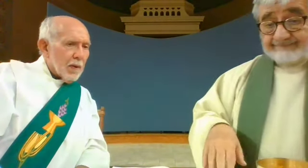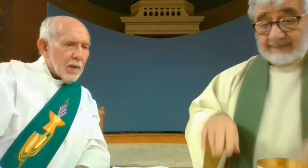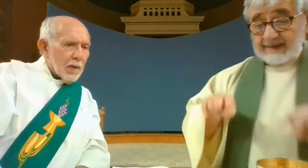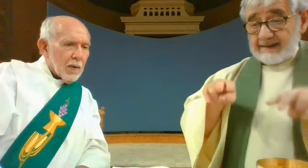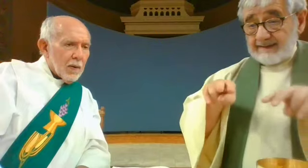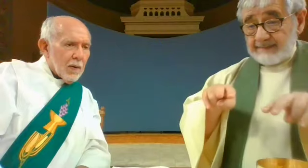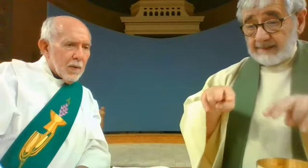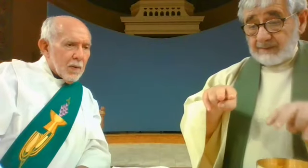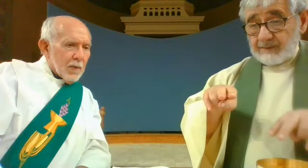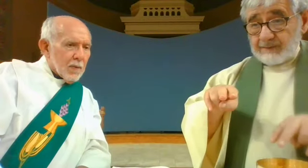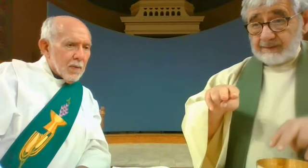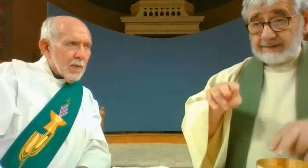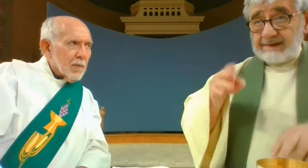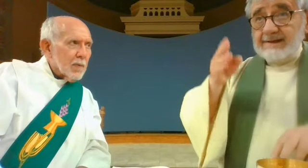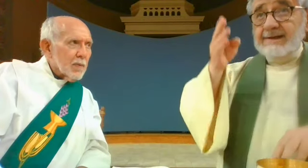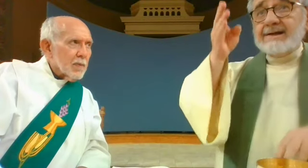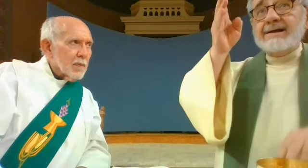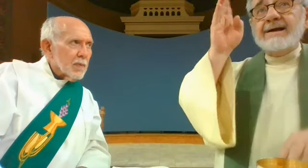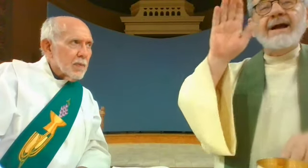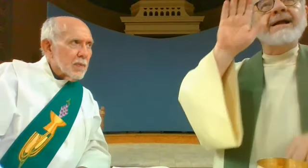Behold the Lamb of God.